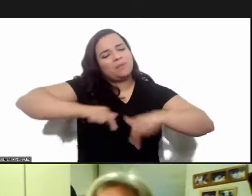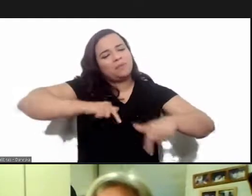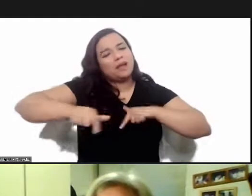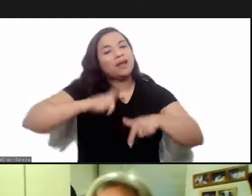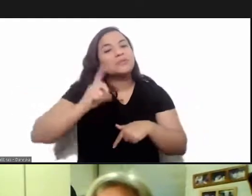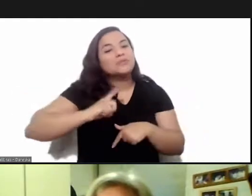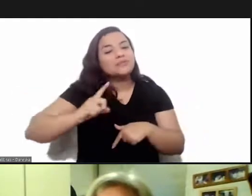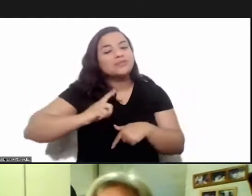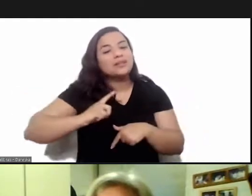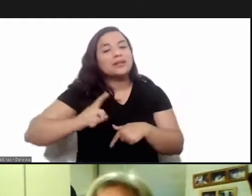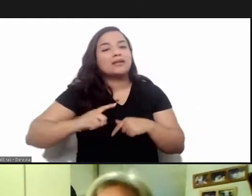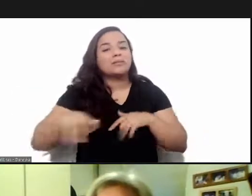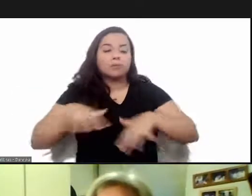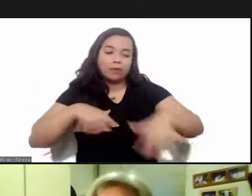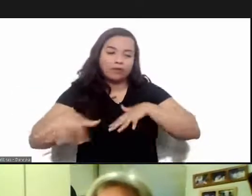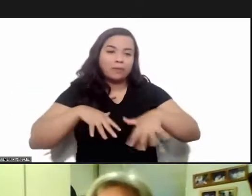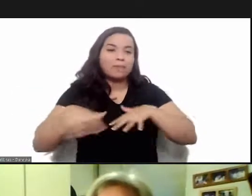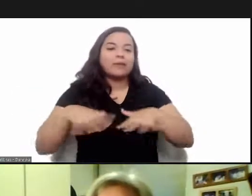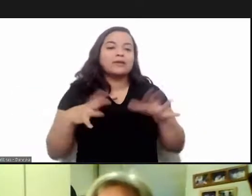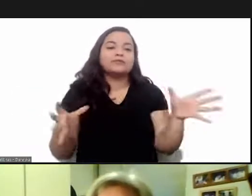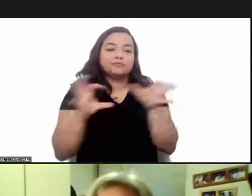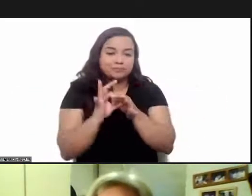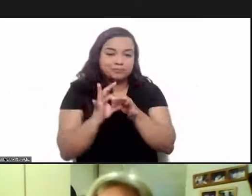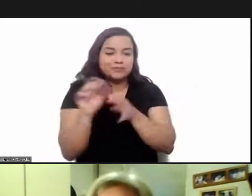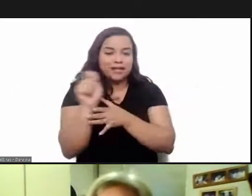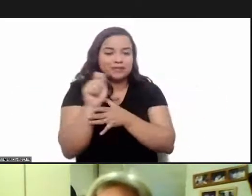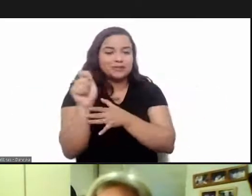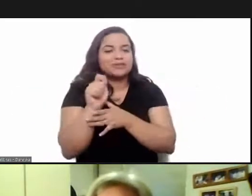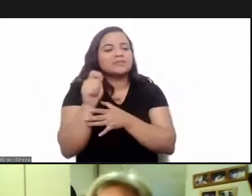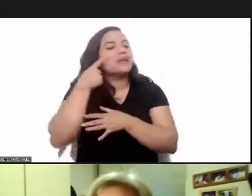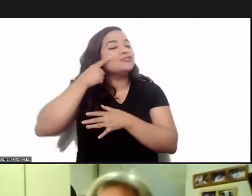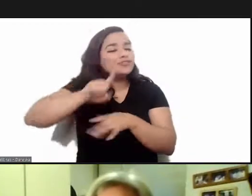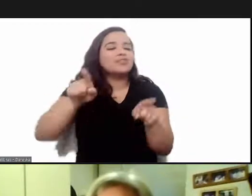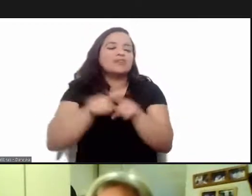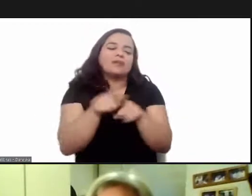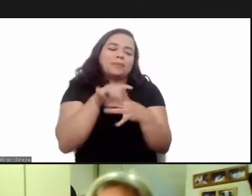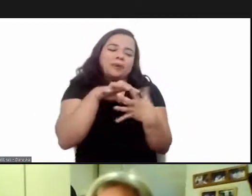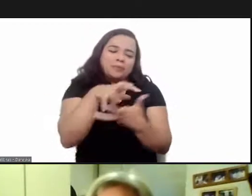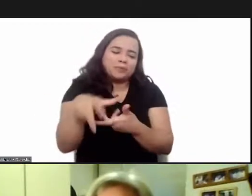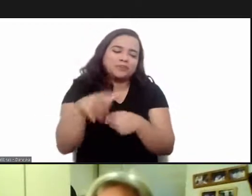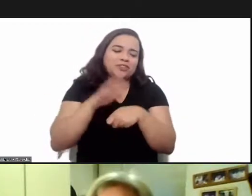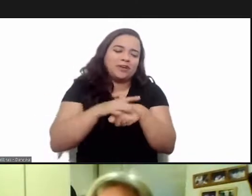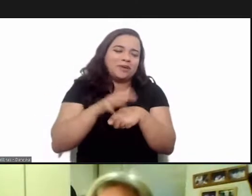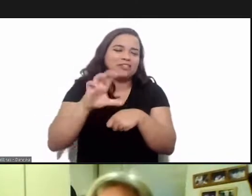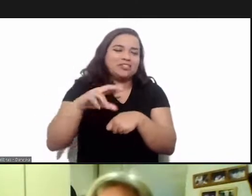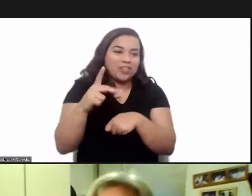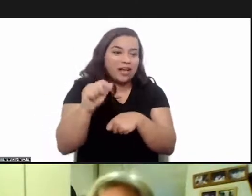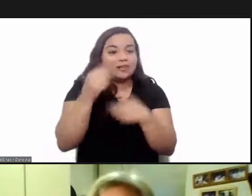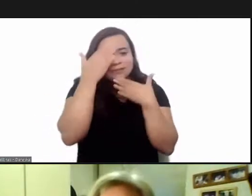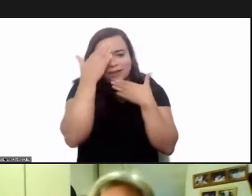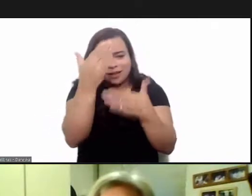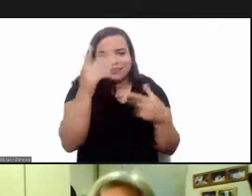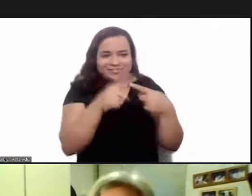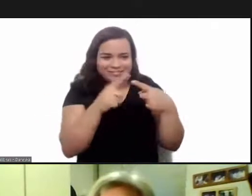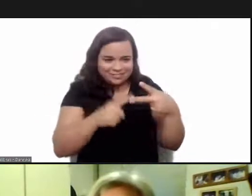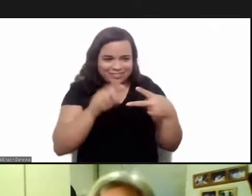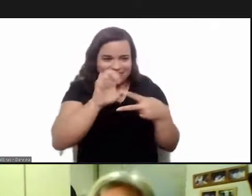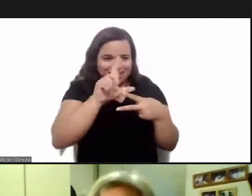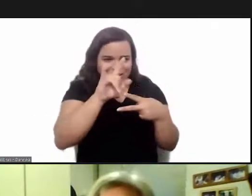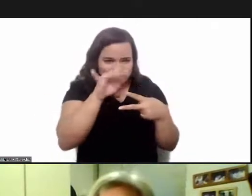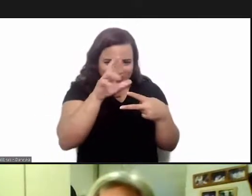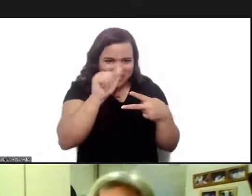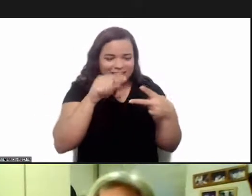work that you do in the movement of associations on chagas day and i want to thank anna and alvira